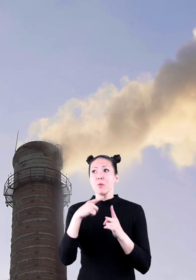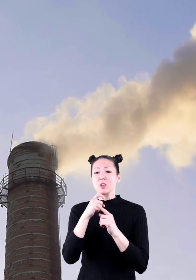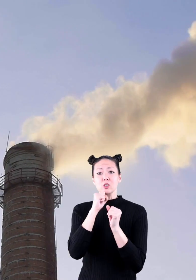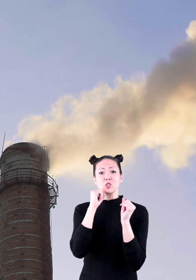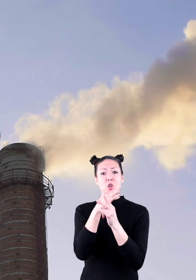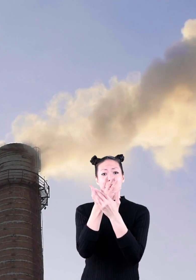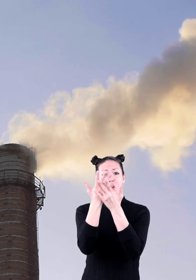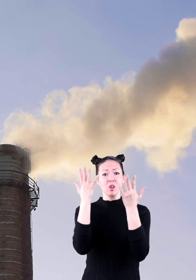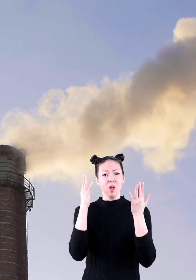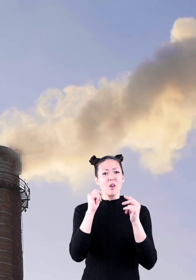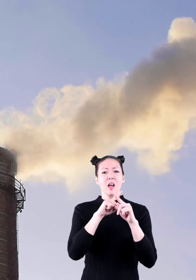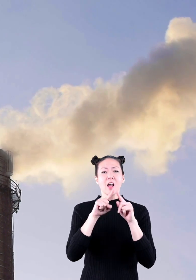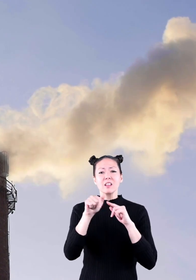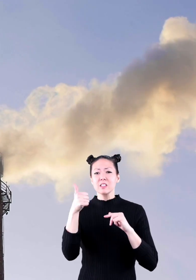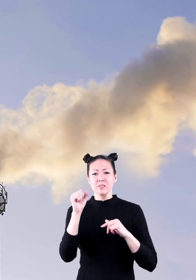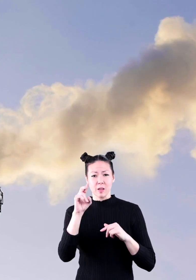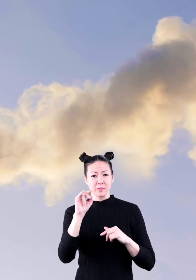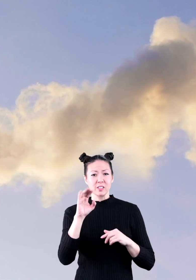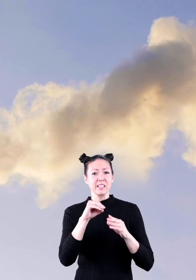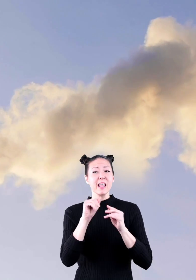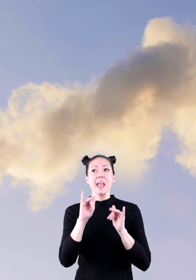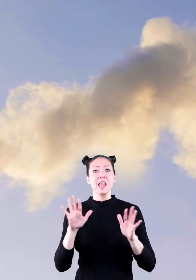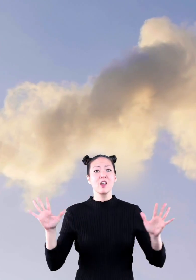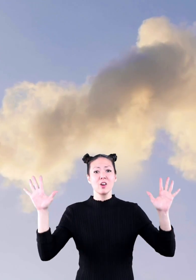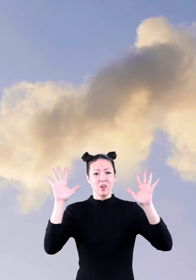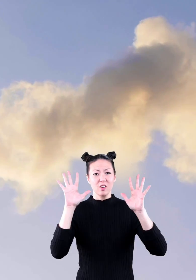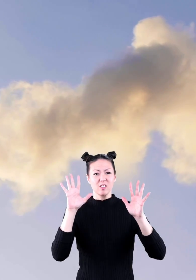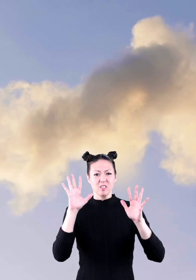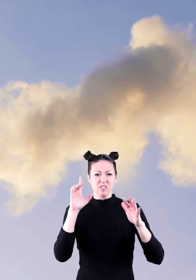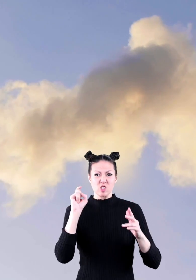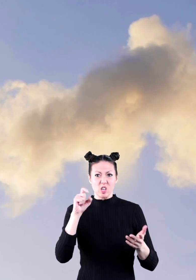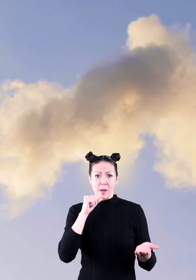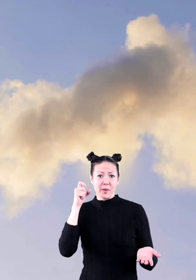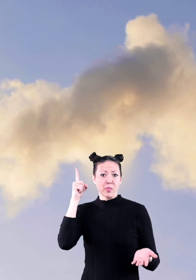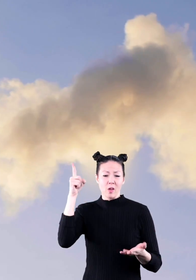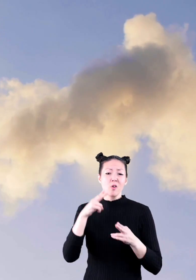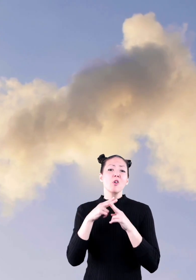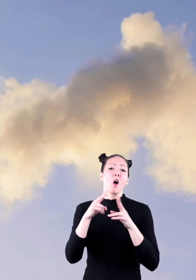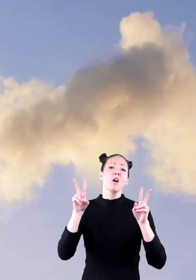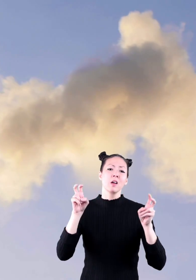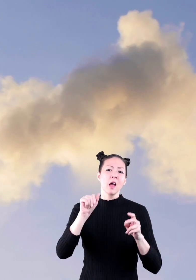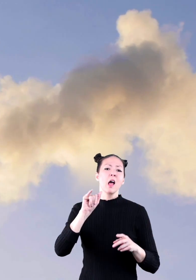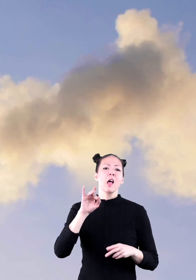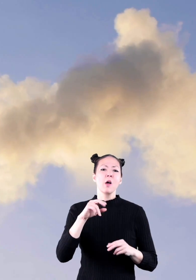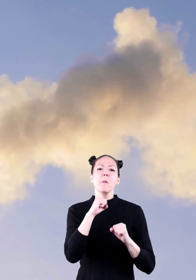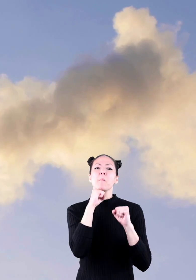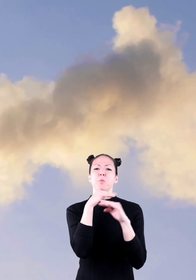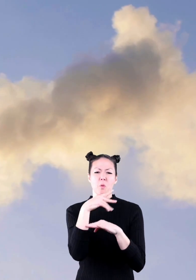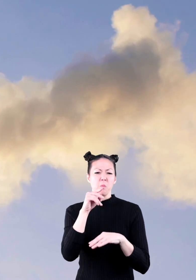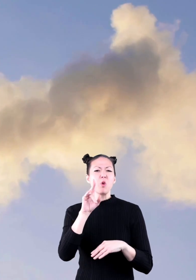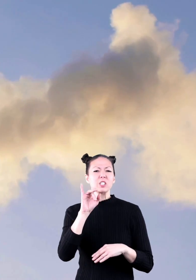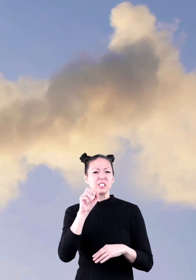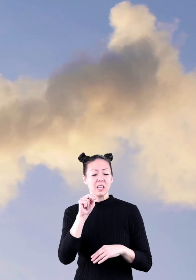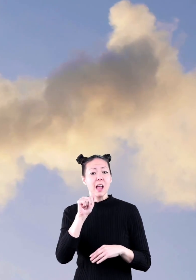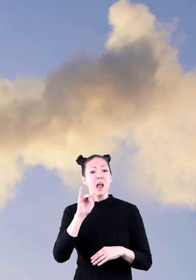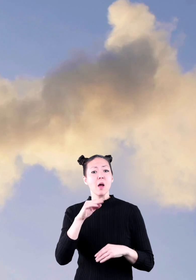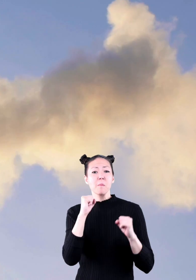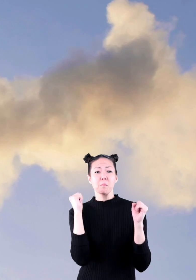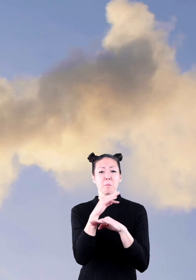dirt and other substances in the air that shouldn't be there, it's called air pollution. Air pollution is